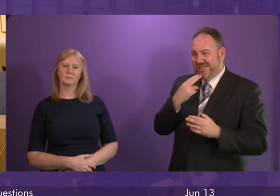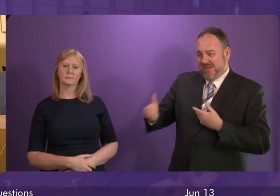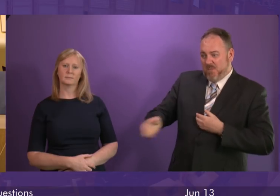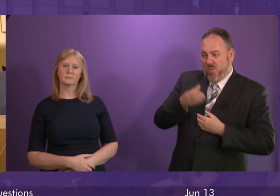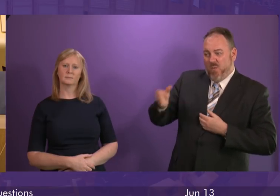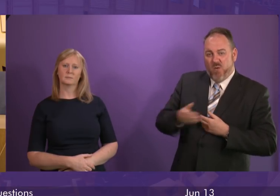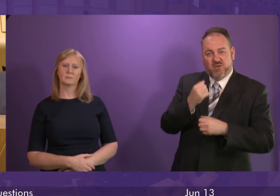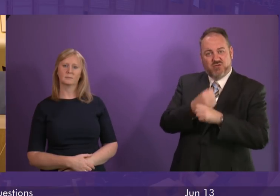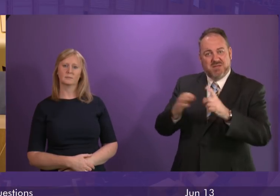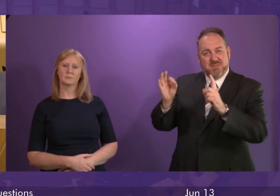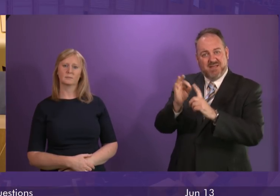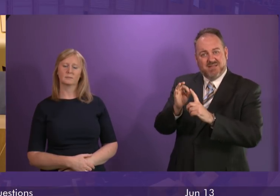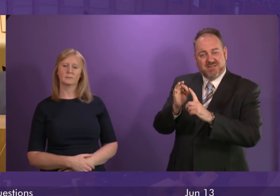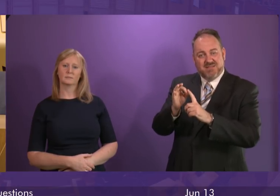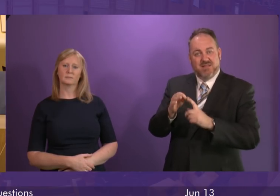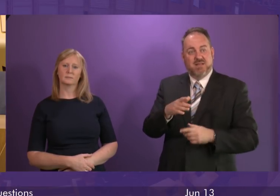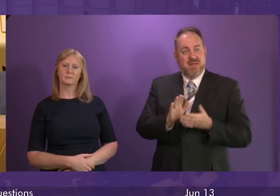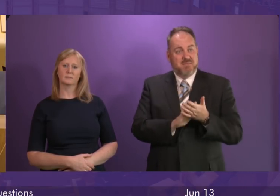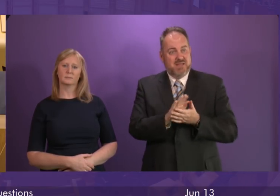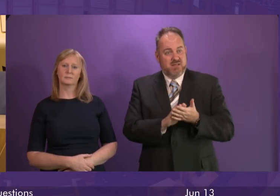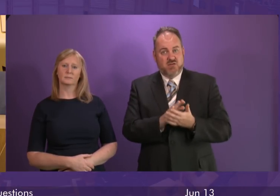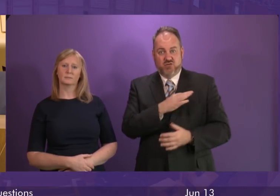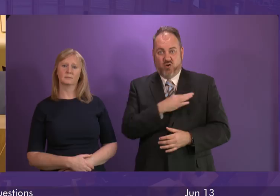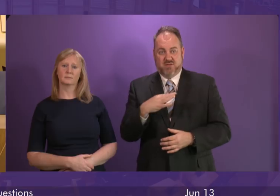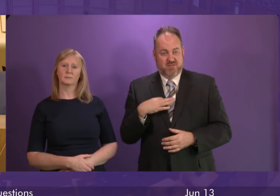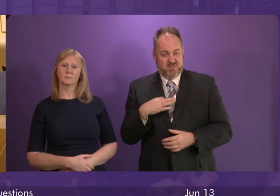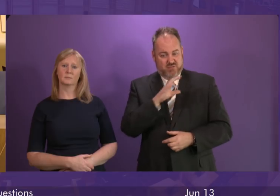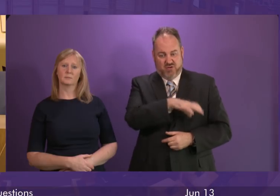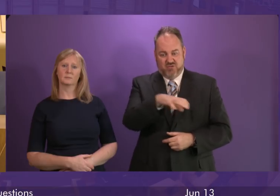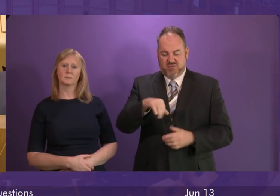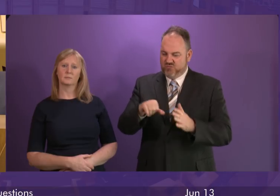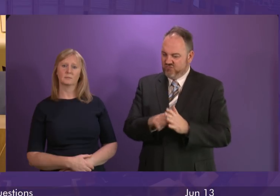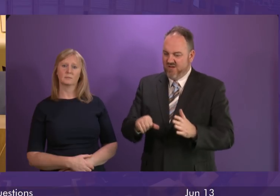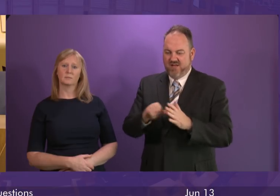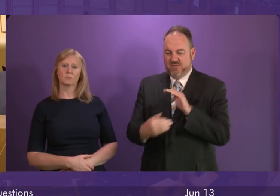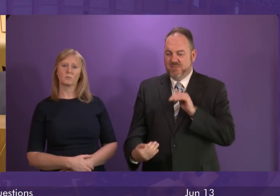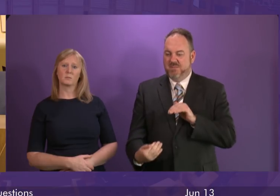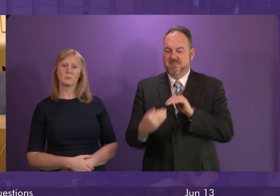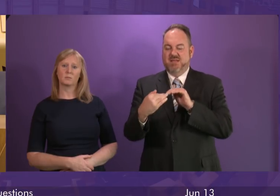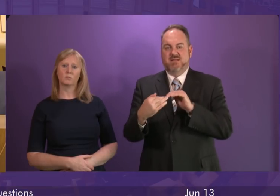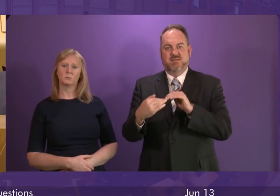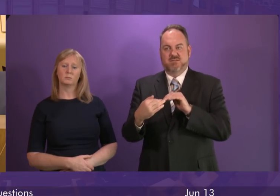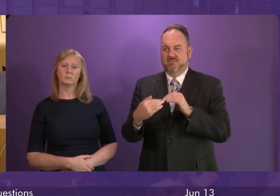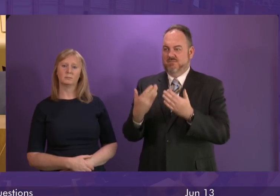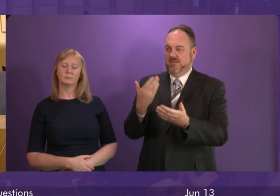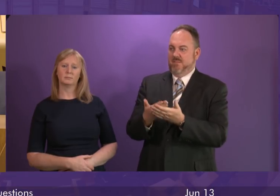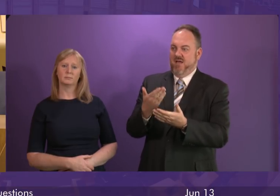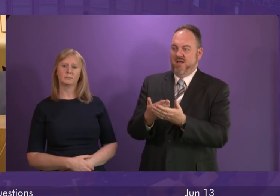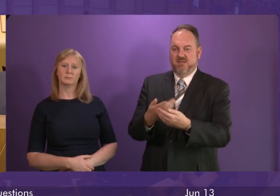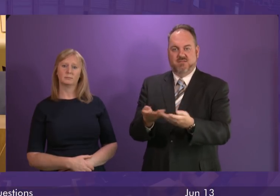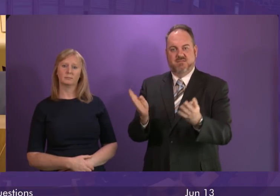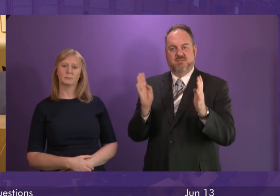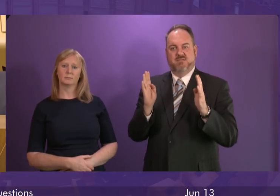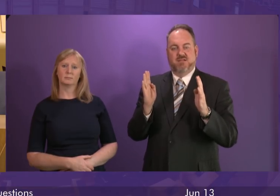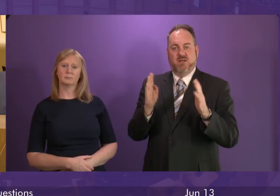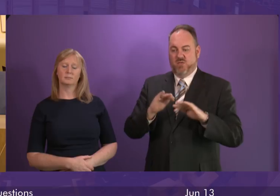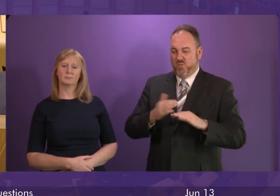The RCGP says that surgeries will struggle to deliver the health care we need without at least 11% of